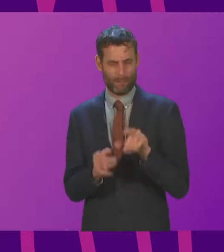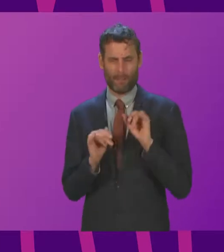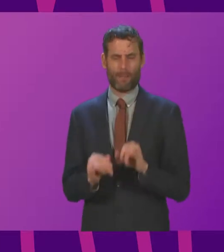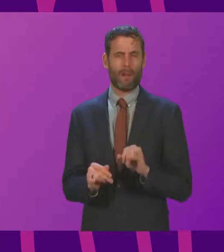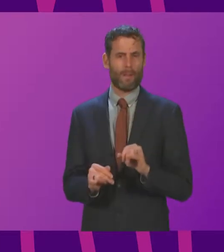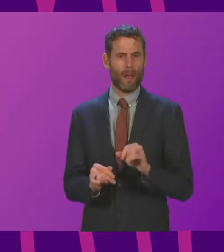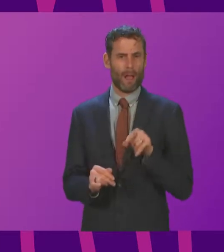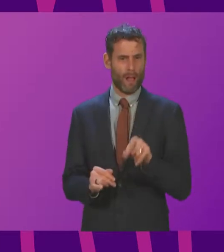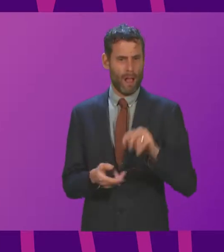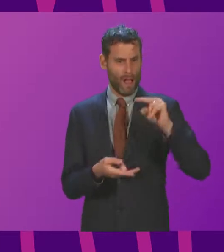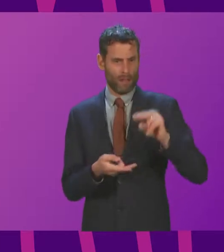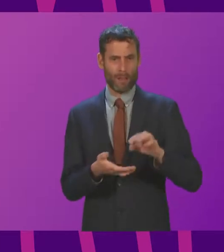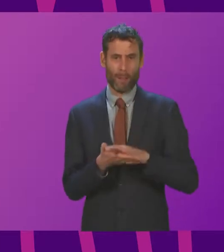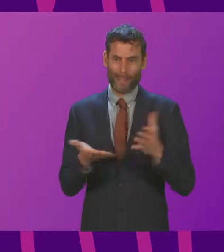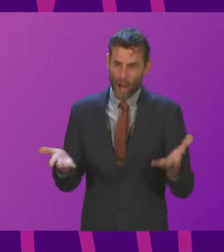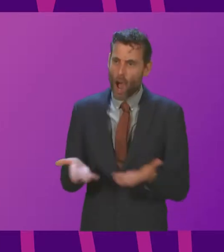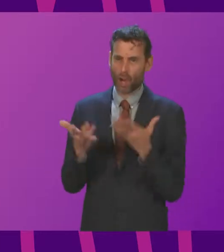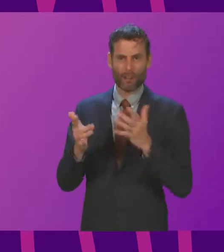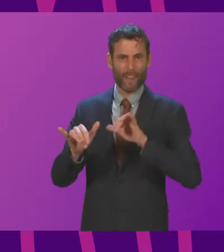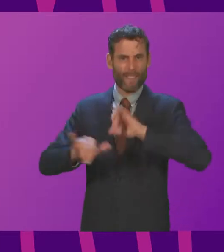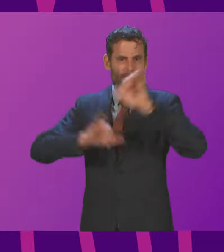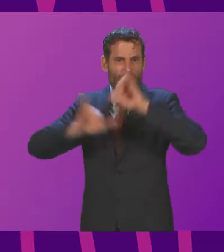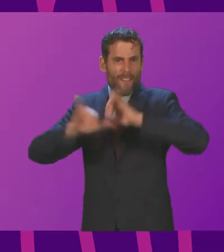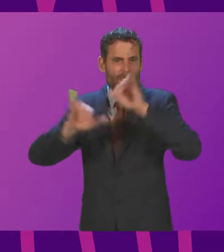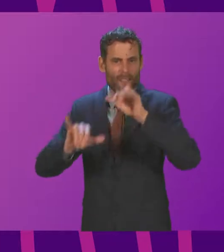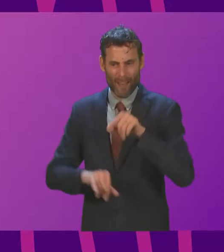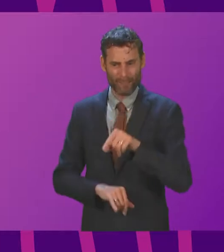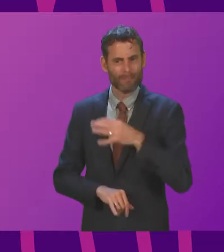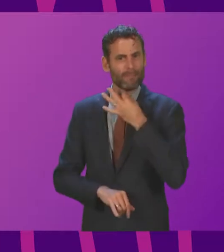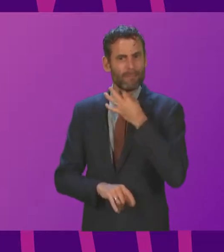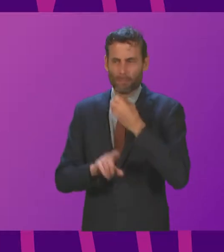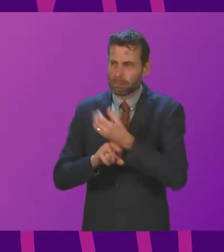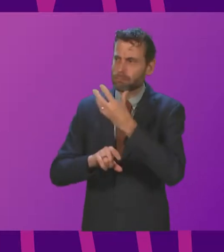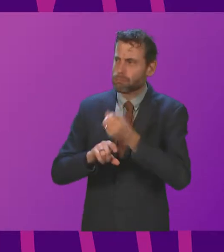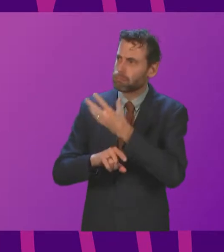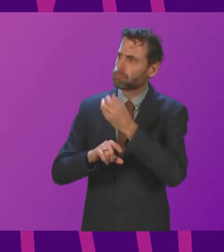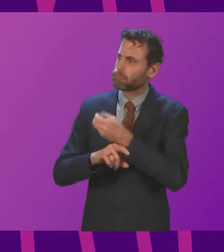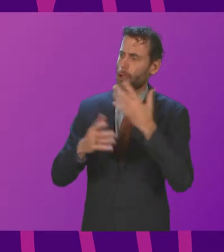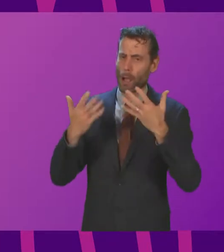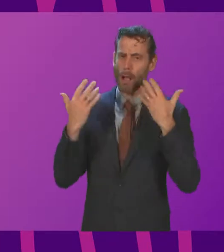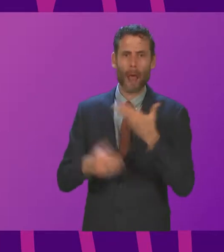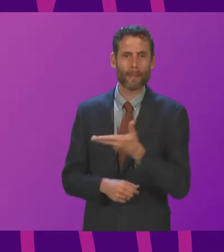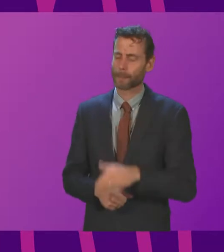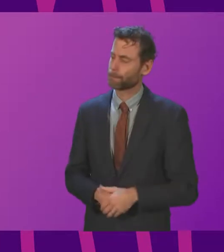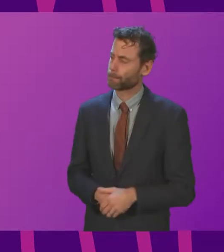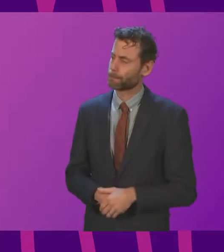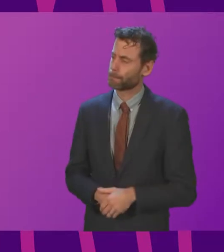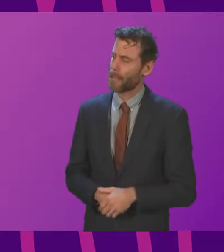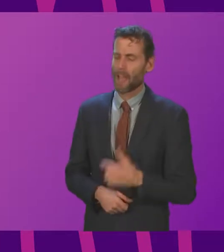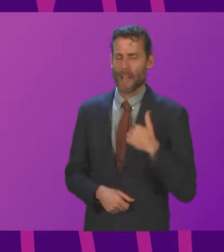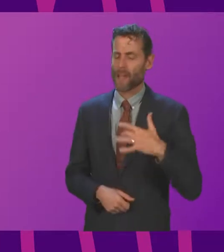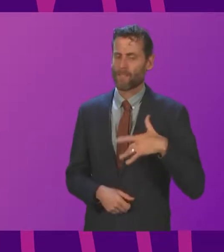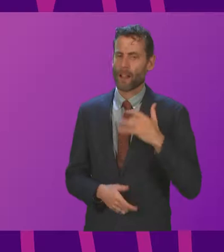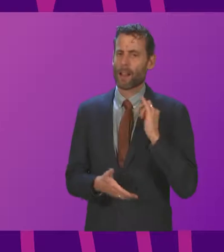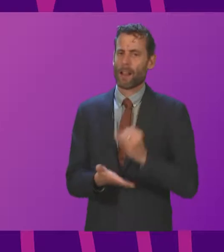polluting, frequent flying within the UK? First Minister. Well, I think it was the wrong choice. It's a few days